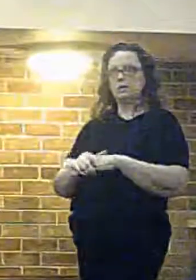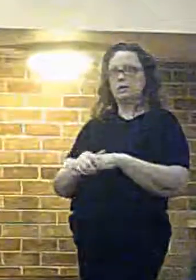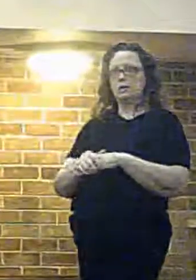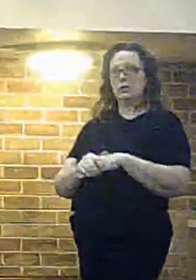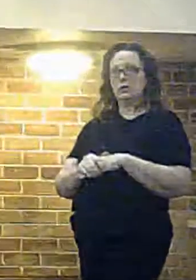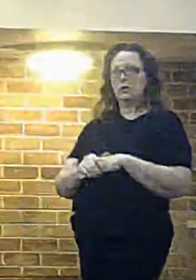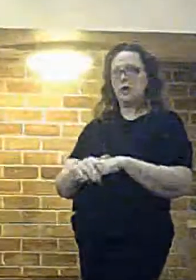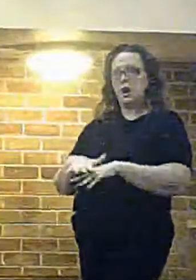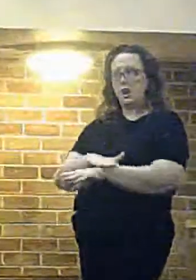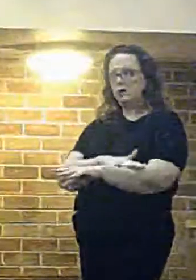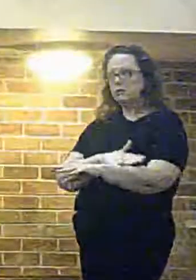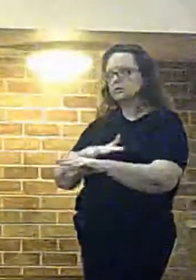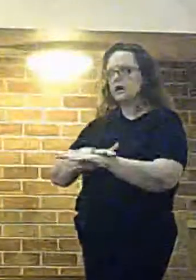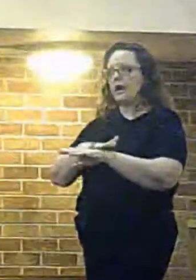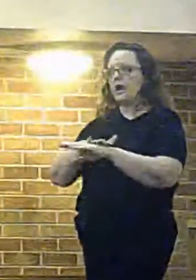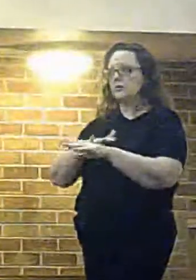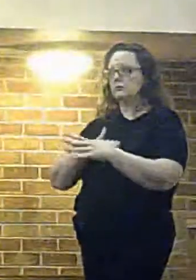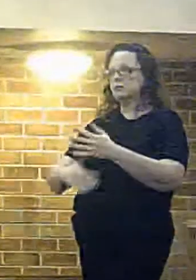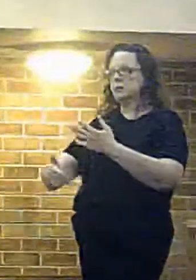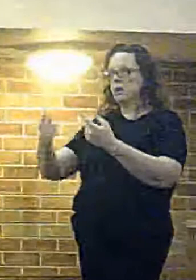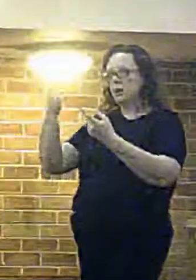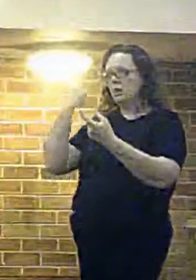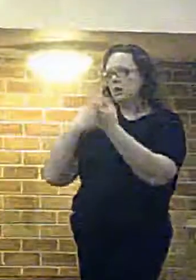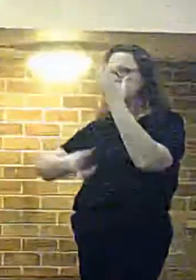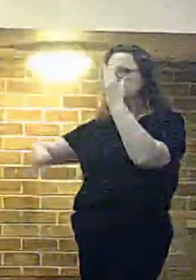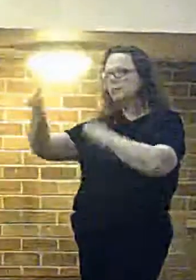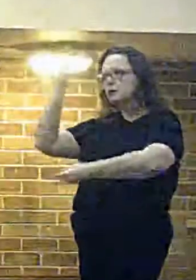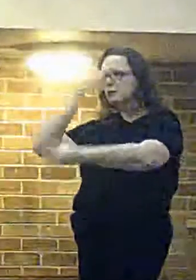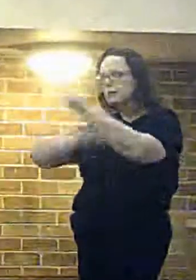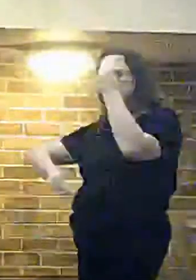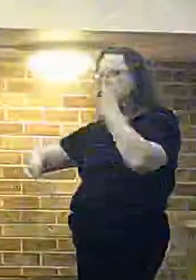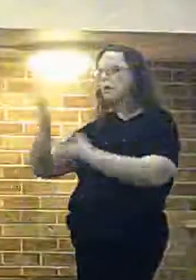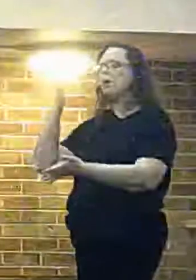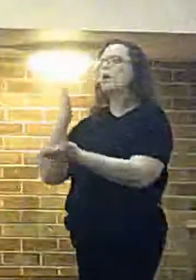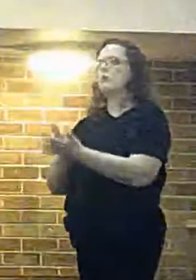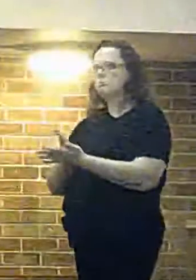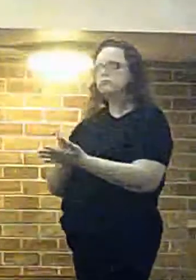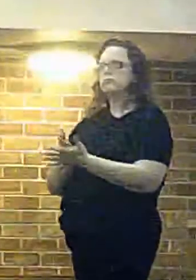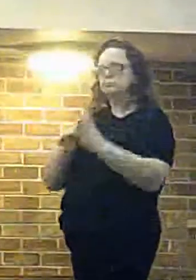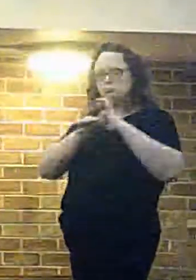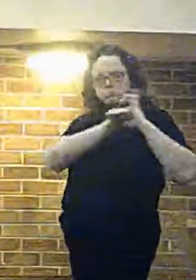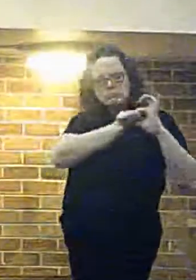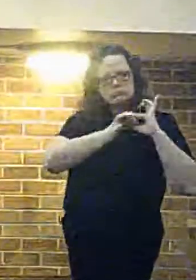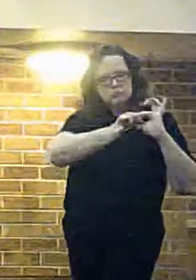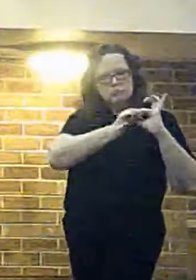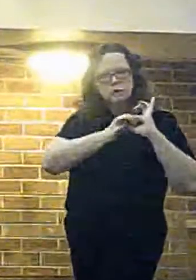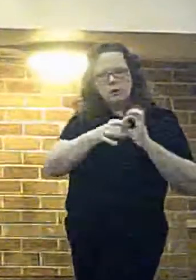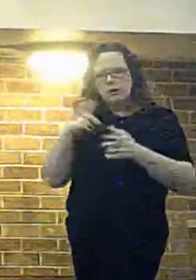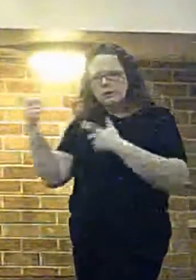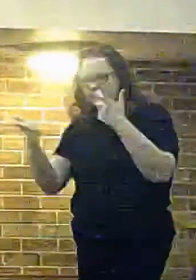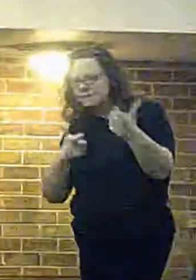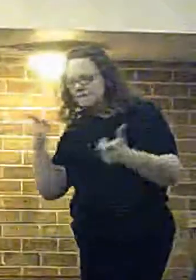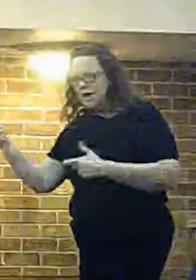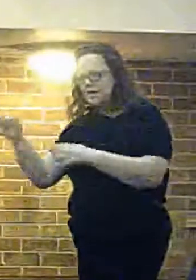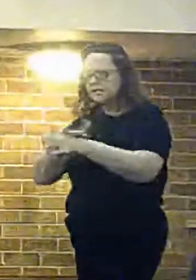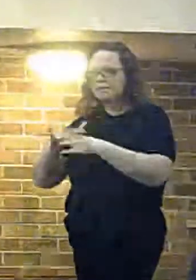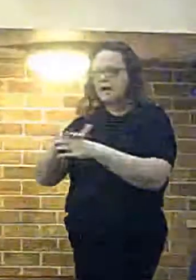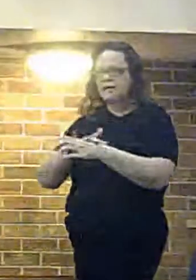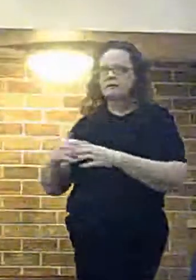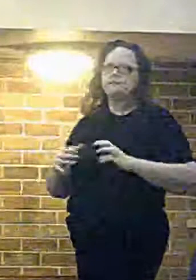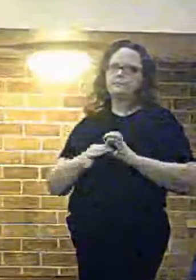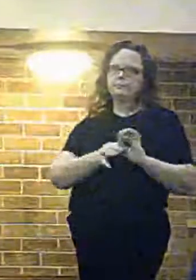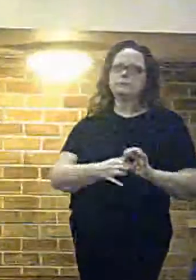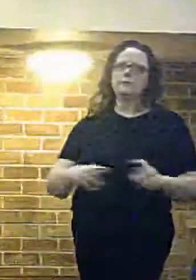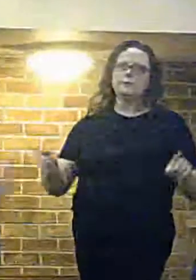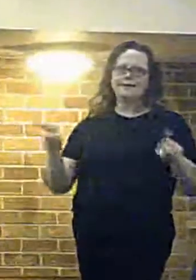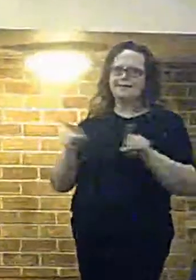us with a lot of facts and figures but the point is that we're on your side we'll get fired aside for you we are saying the same